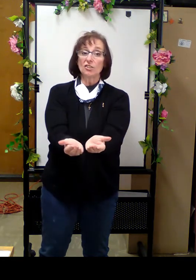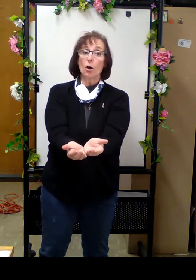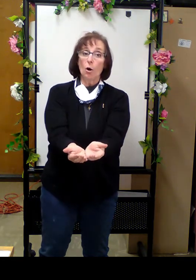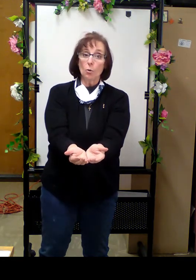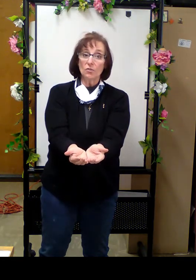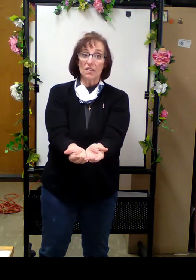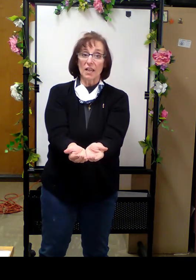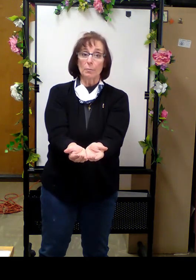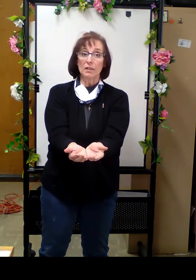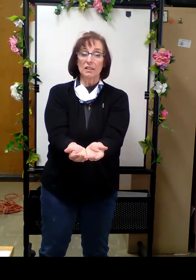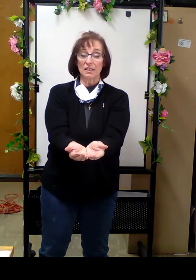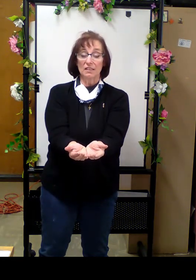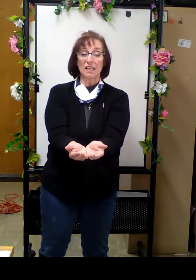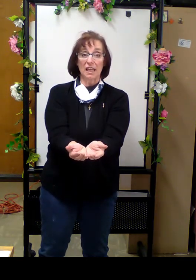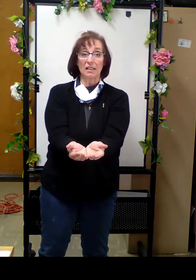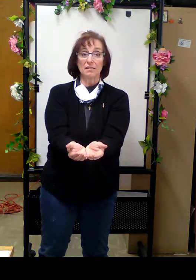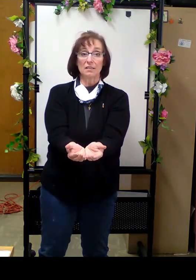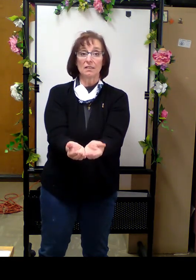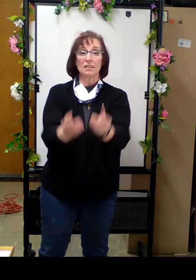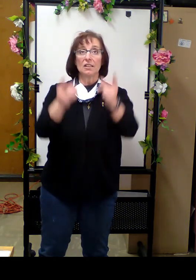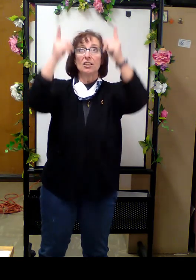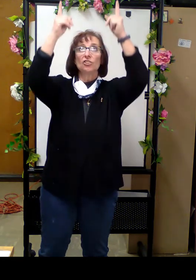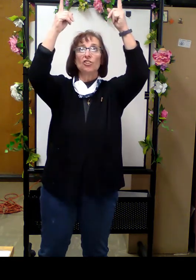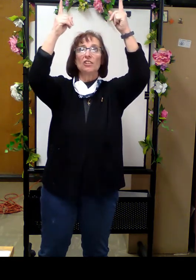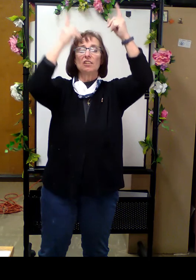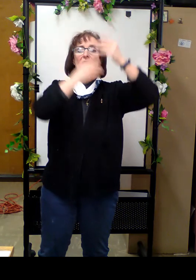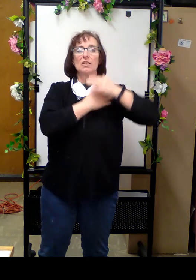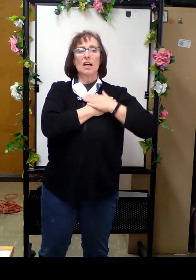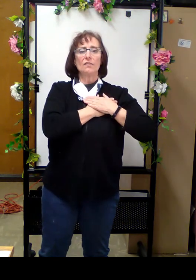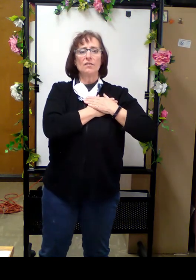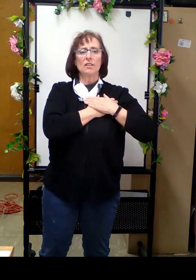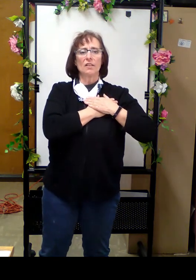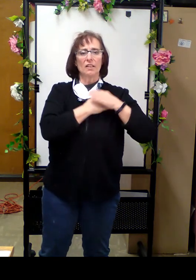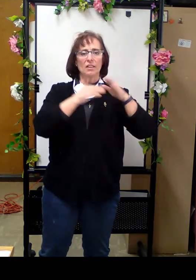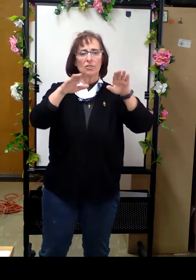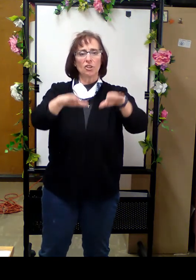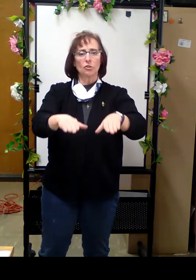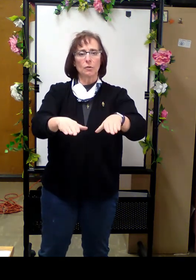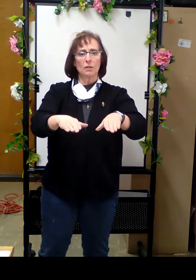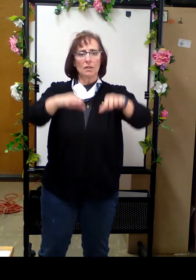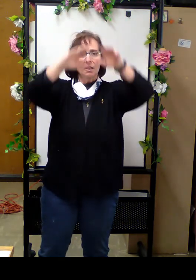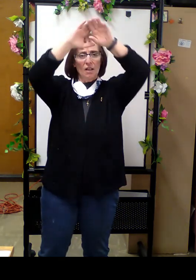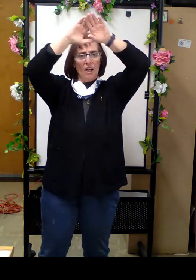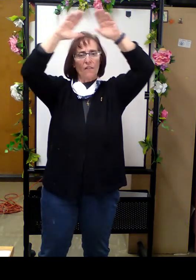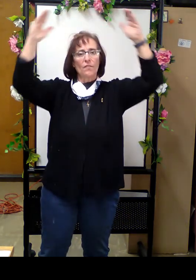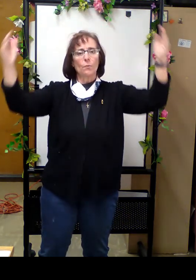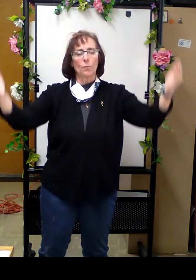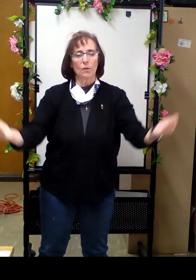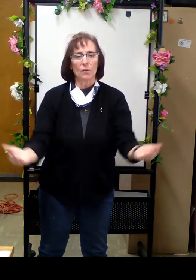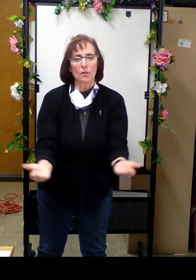holds them in his hand. Jesus loves the little children of the world.